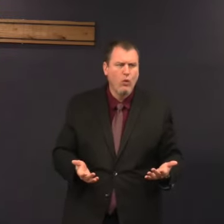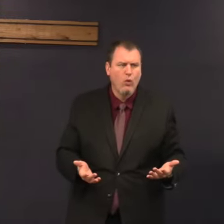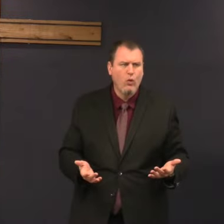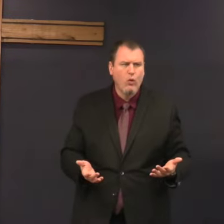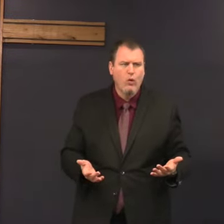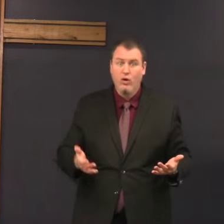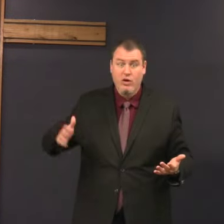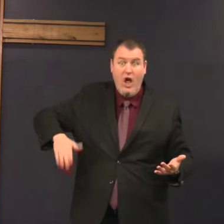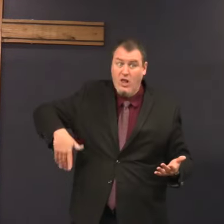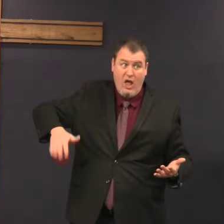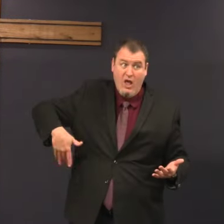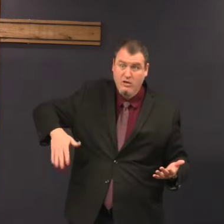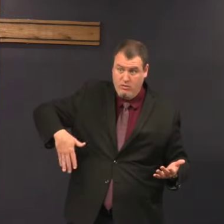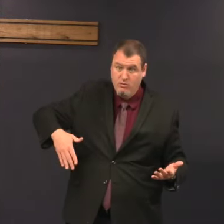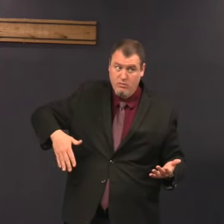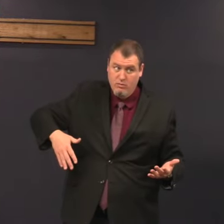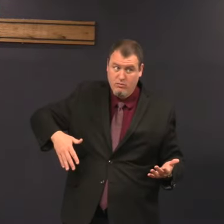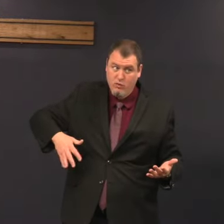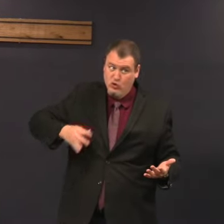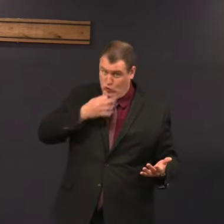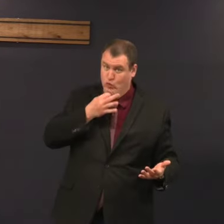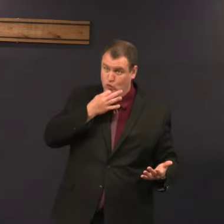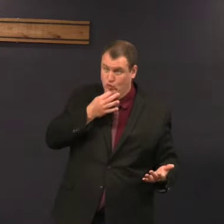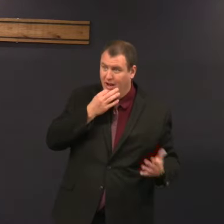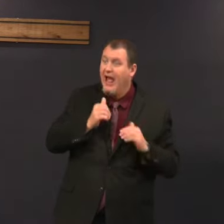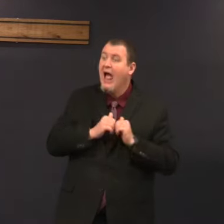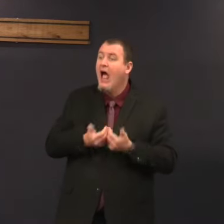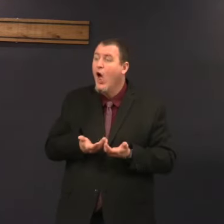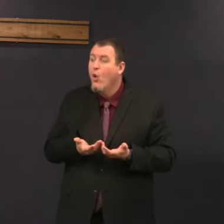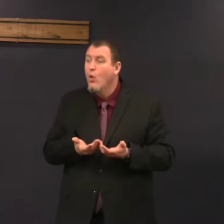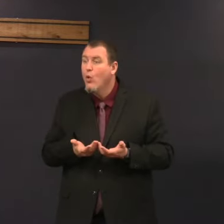How is he to no, not yet, but pretty soon?